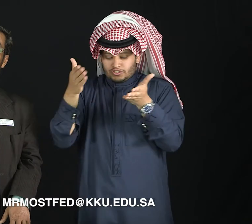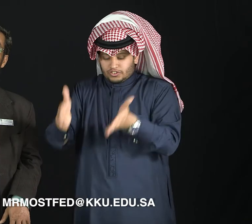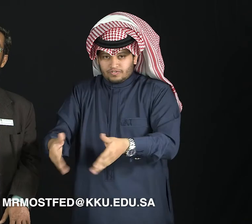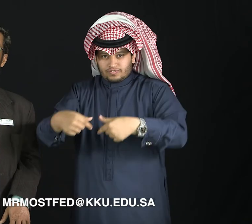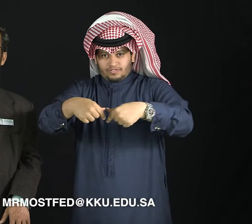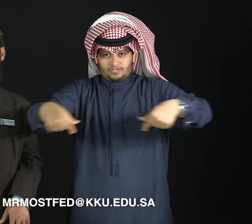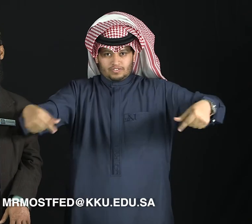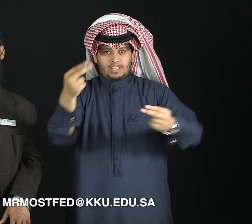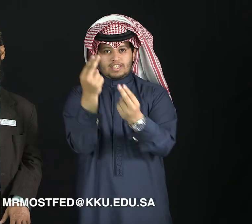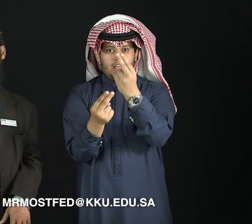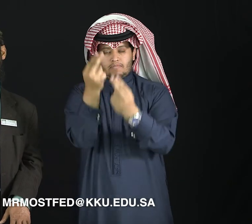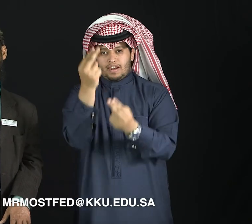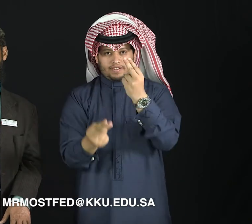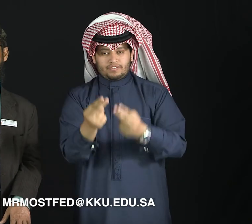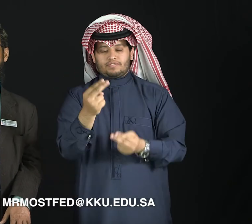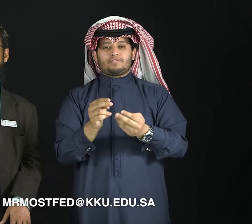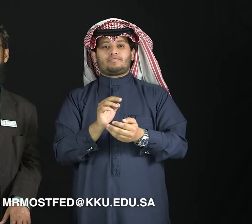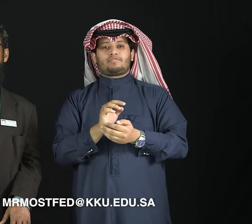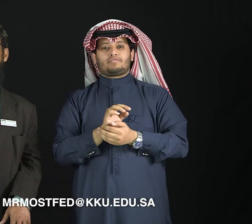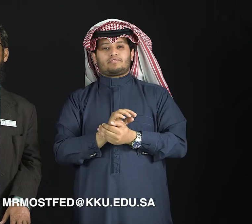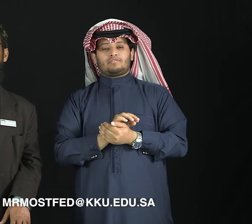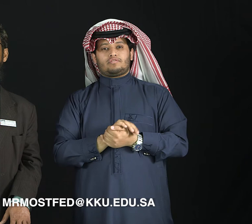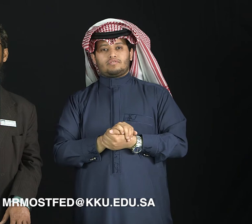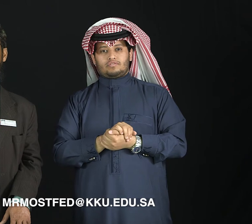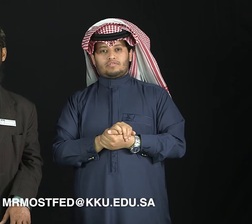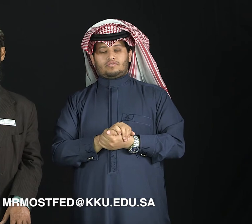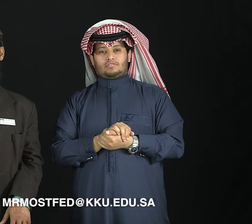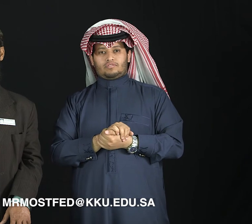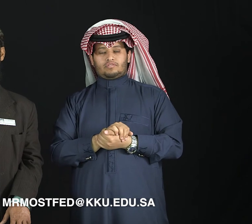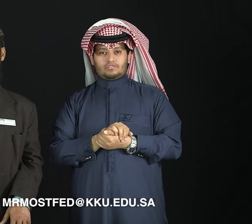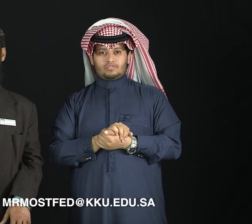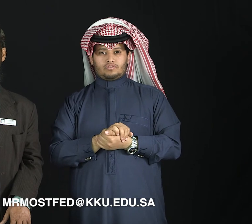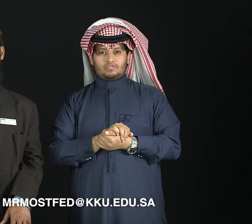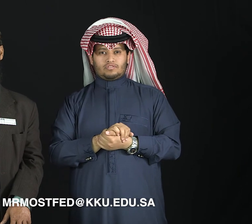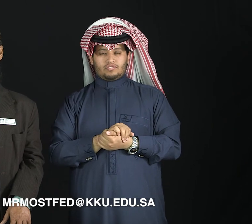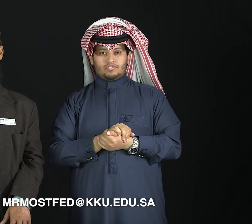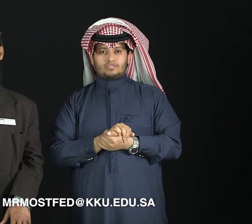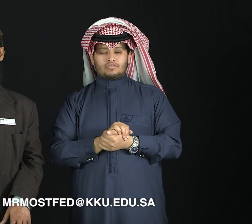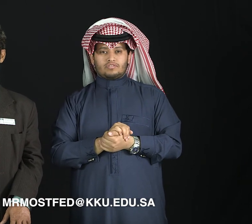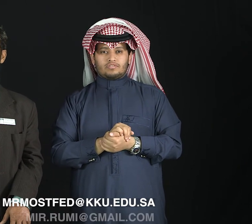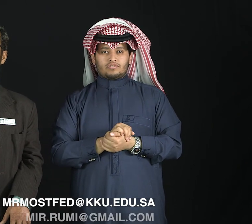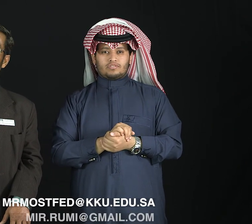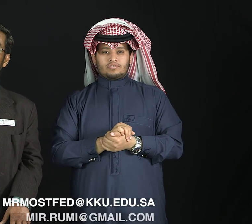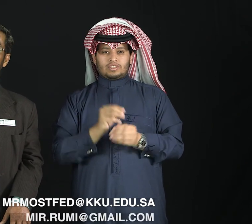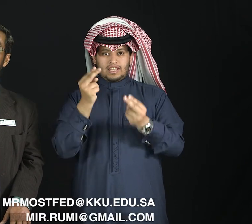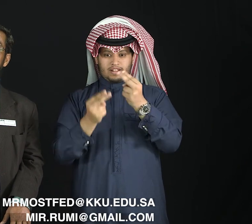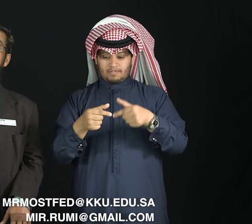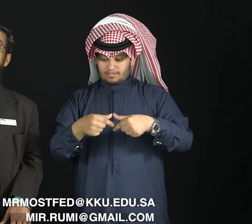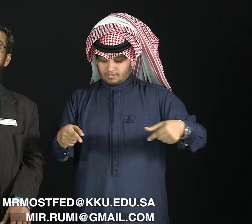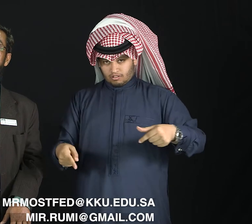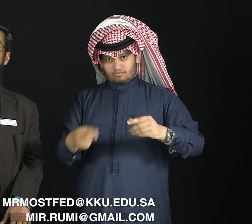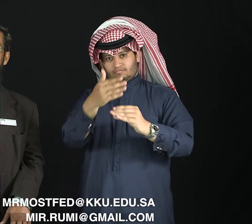at kku.edu.sa or